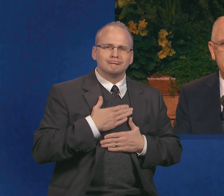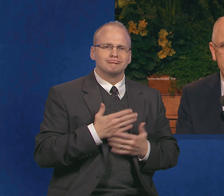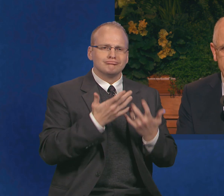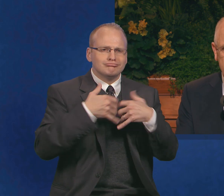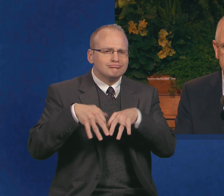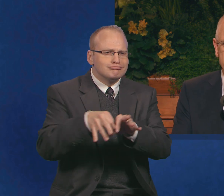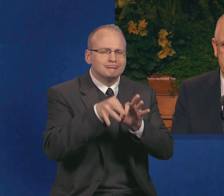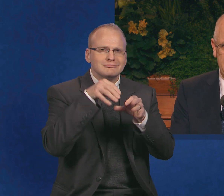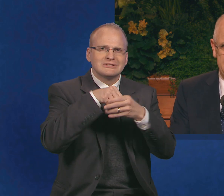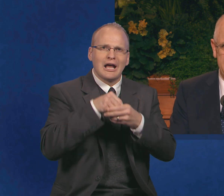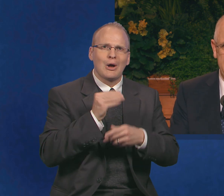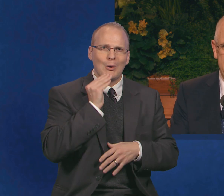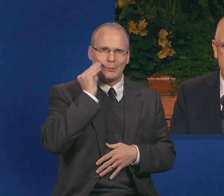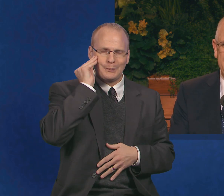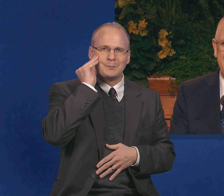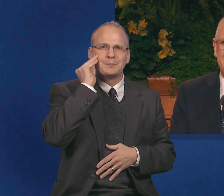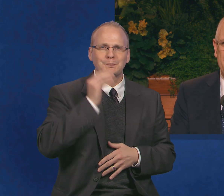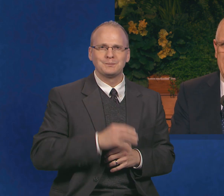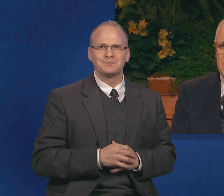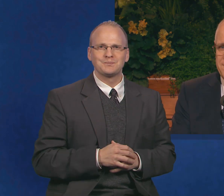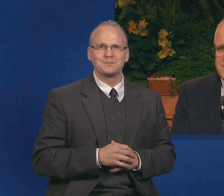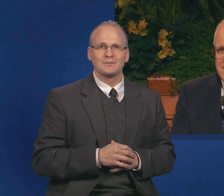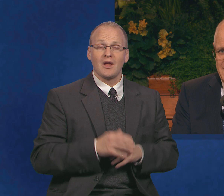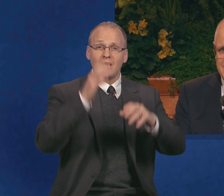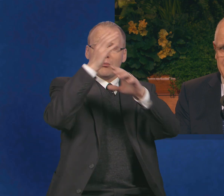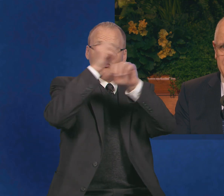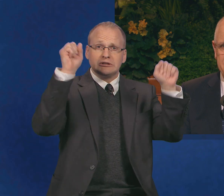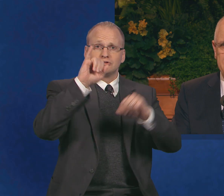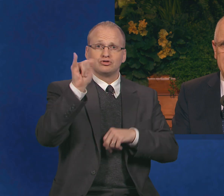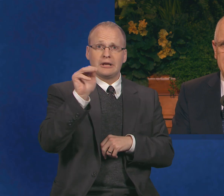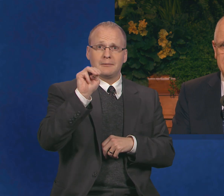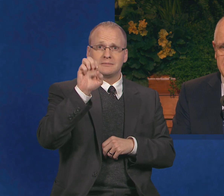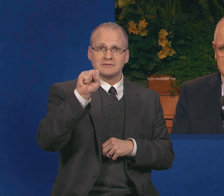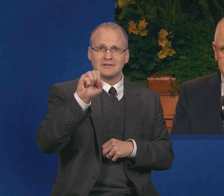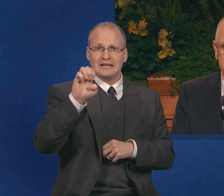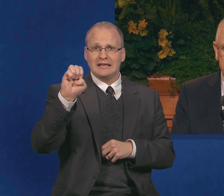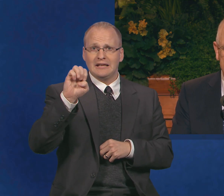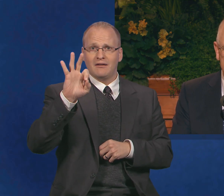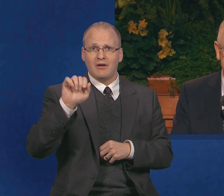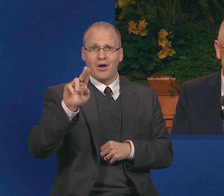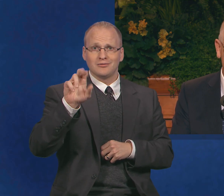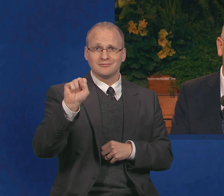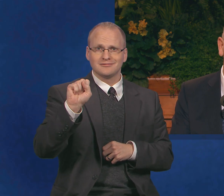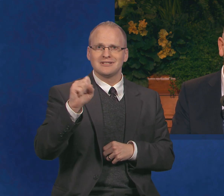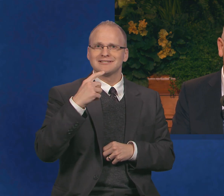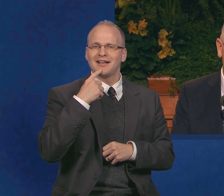E. Faust suggested that the payment of tithing is an excellent insurance against divorce.